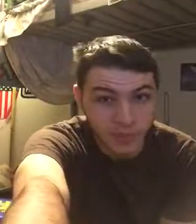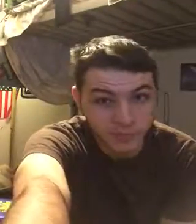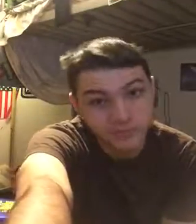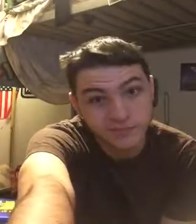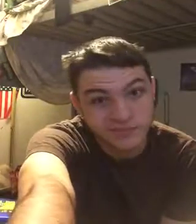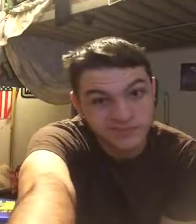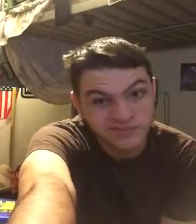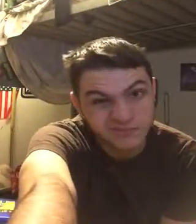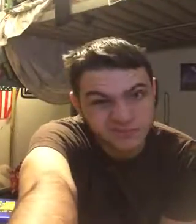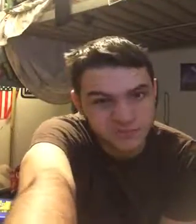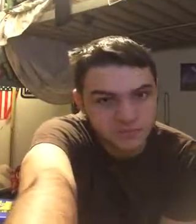bud